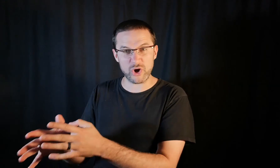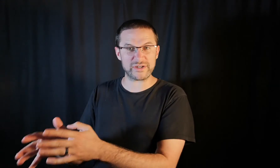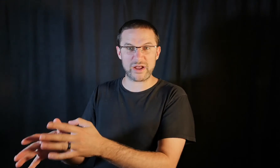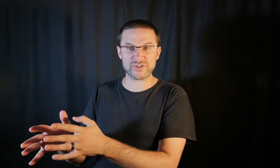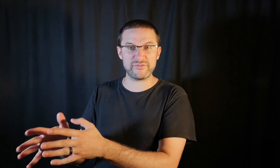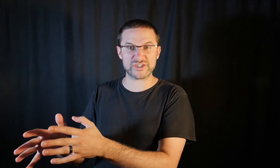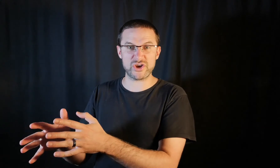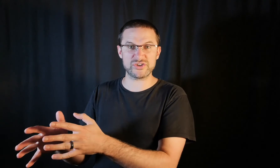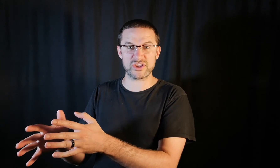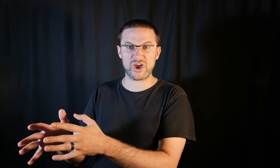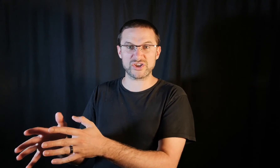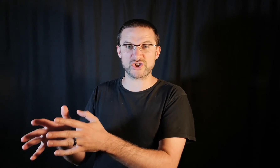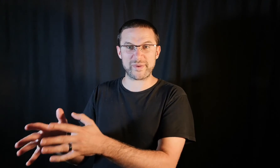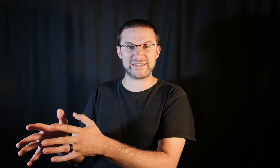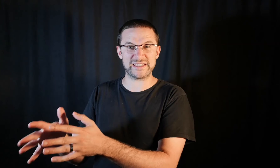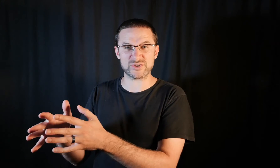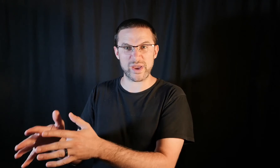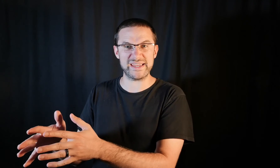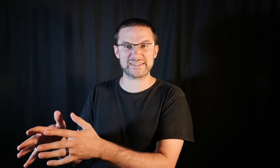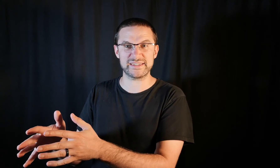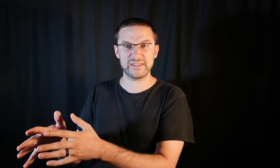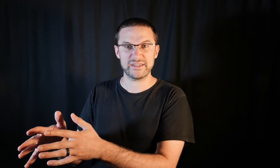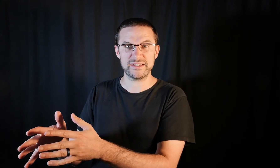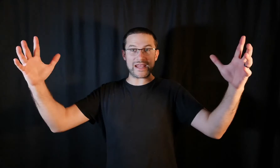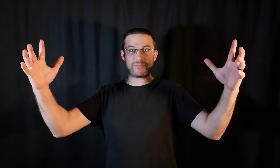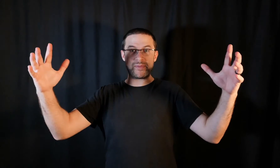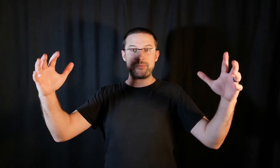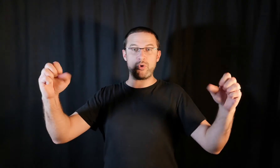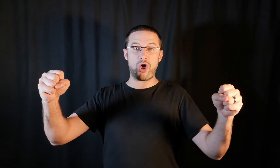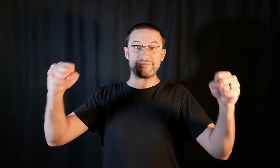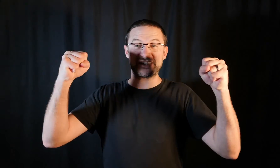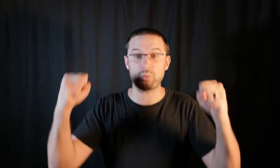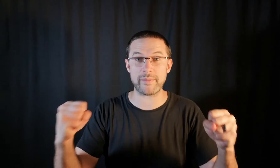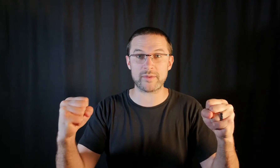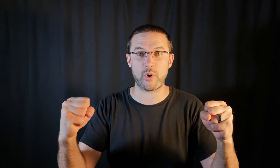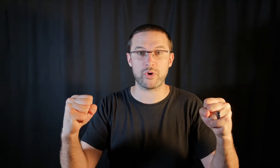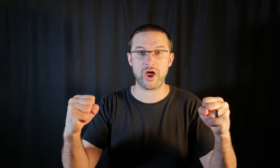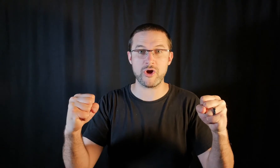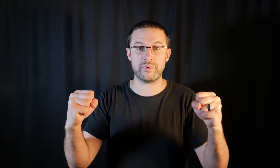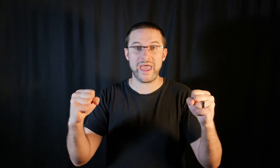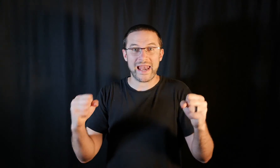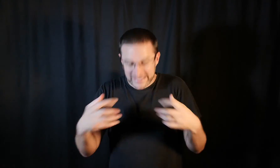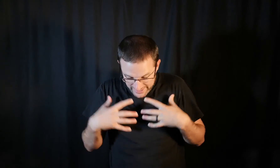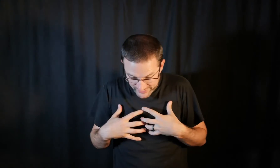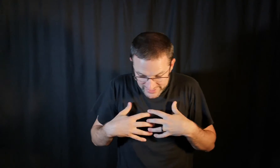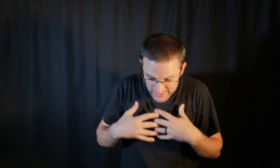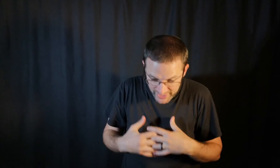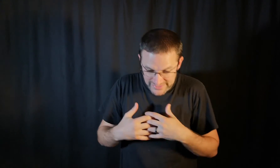lockdown's over soon so that I can stop eating sweets. Let's be people of swimming pool hope. Let's have an excited